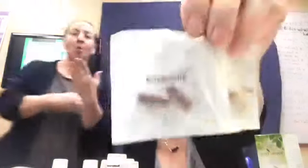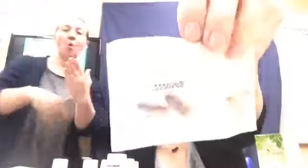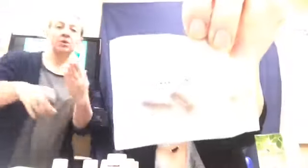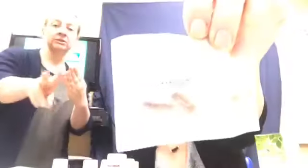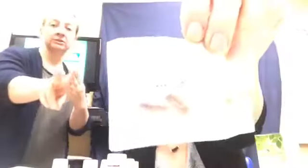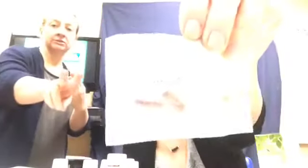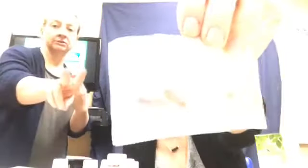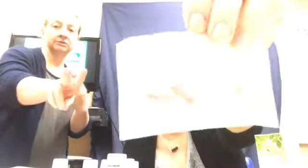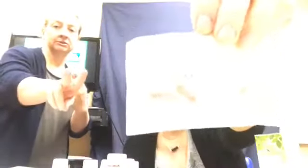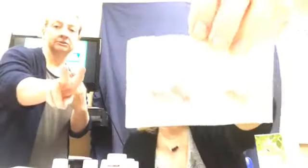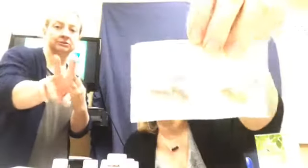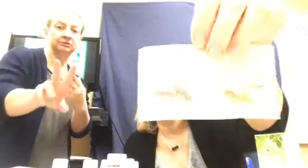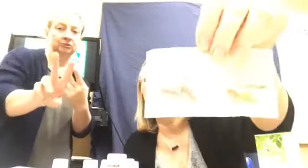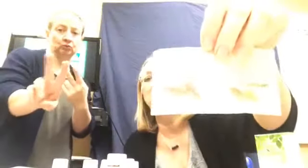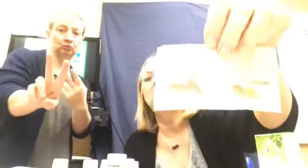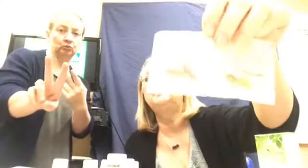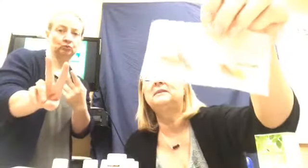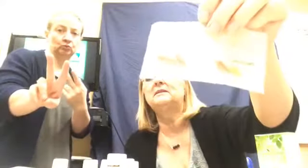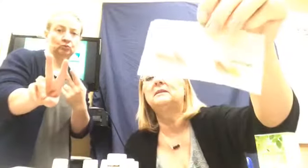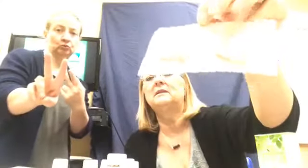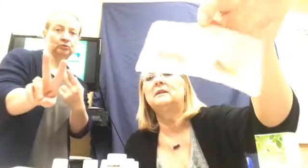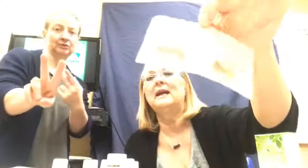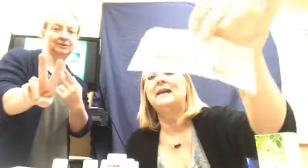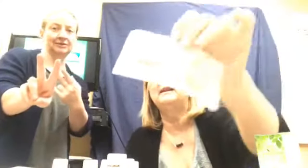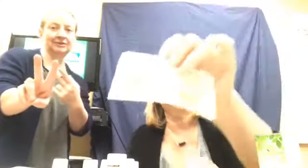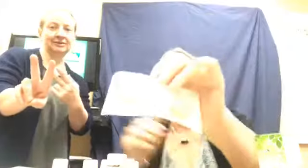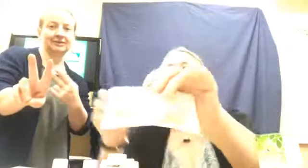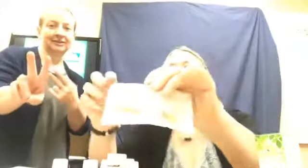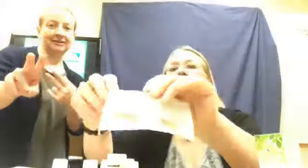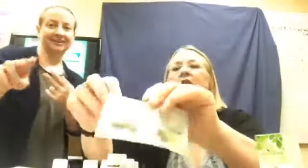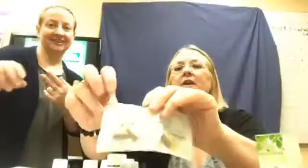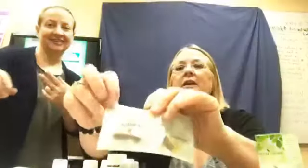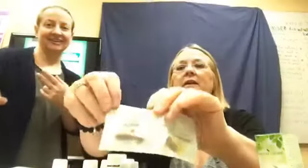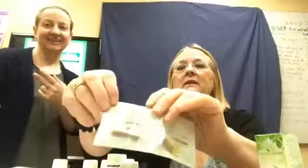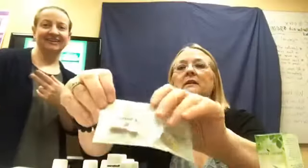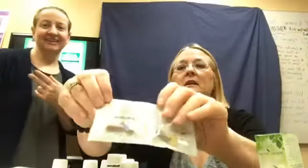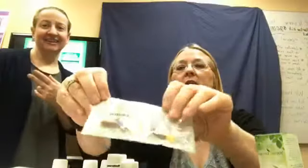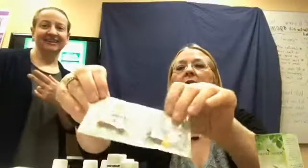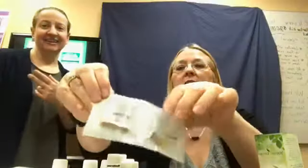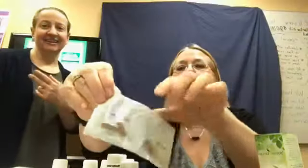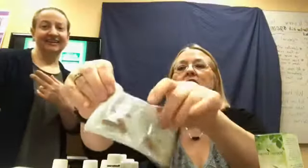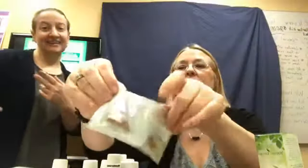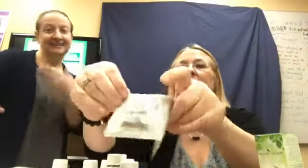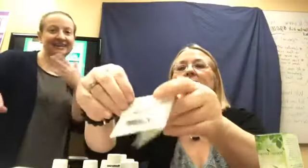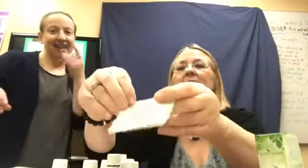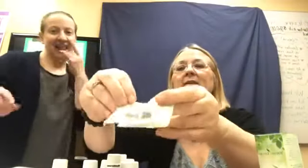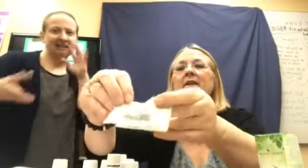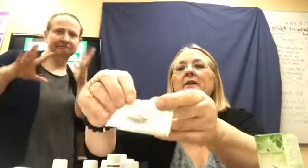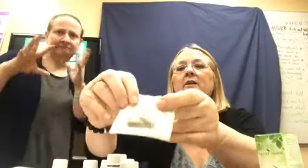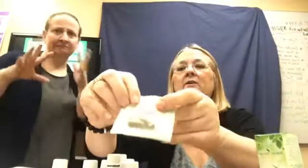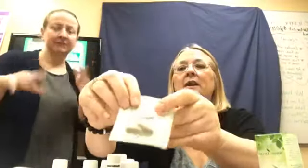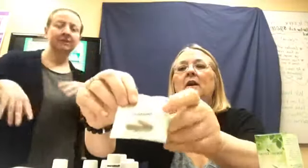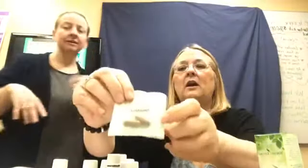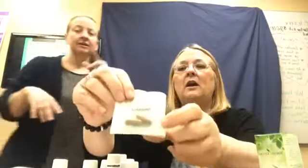pills that, oops, lighting is not good. The two pills here that are,